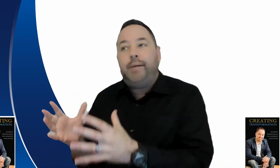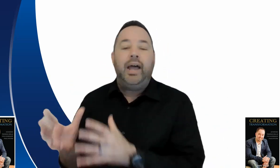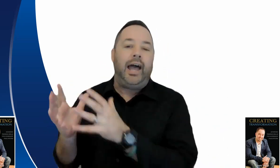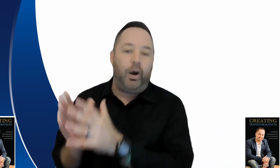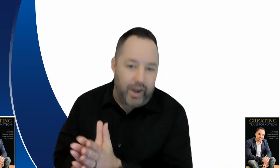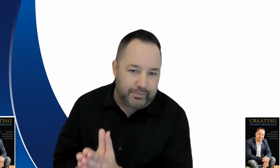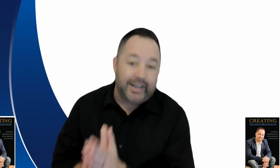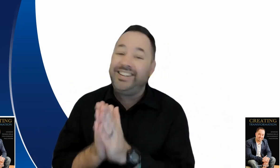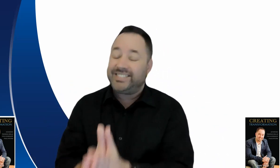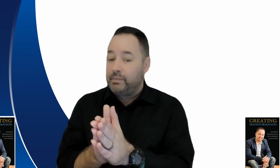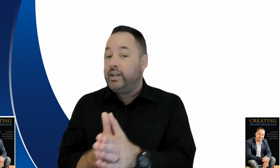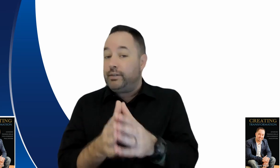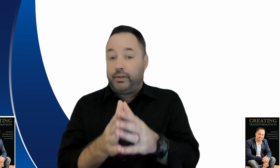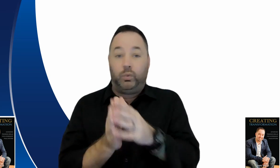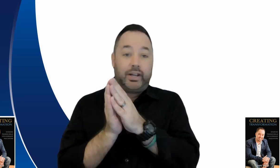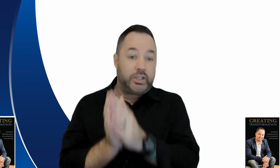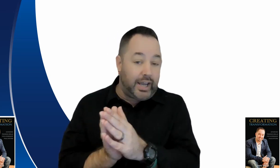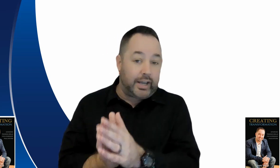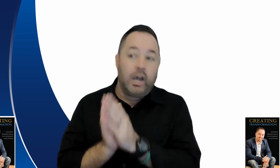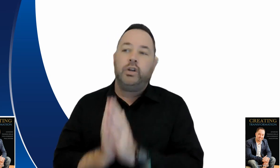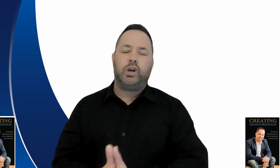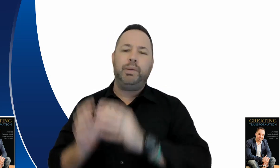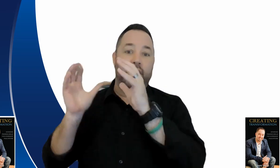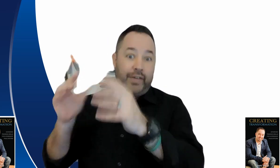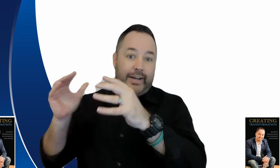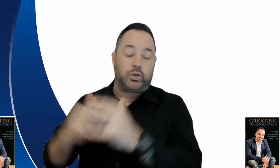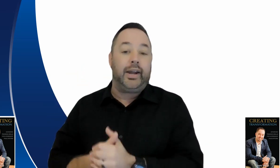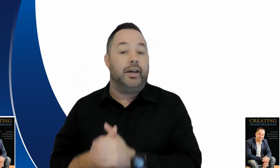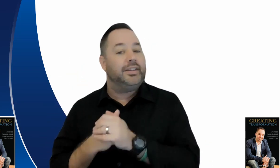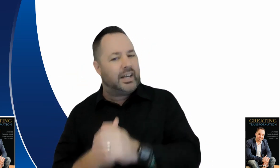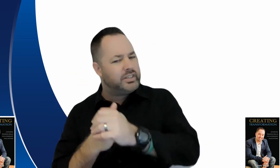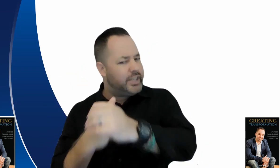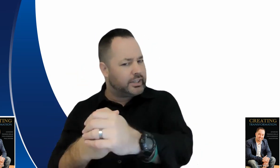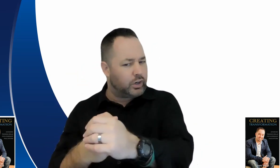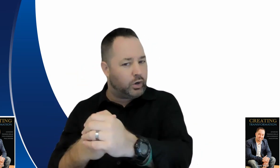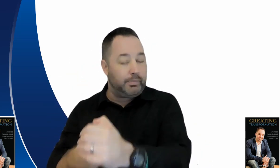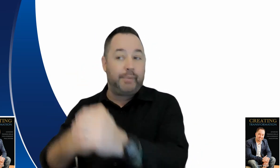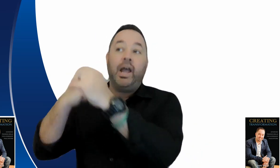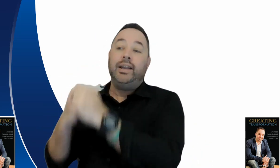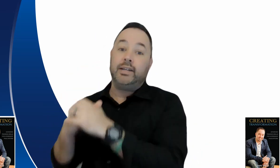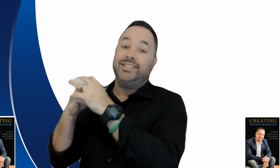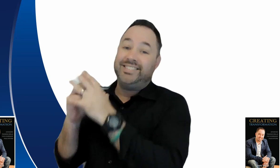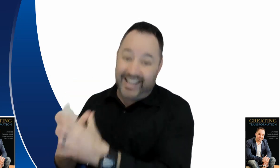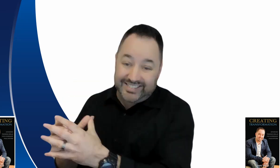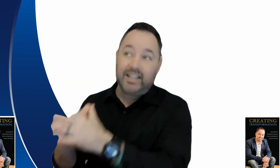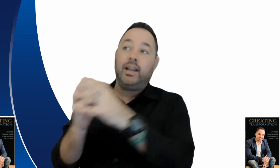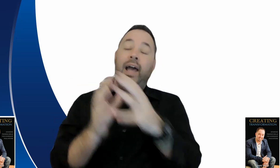there however it is something you definitely want to check don't be that trainer that doesn't check their equipment it doesn't test it